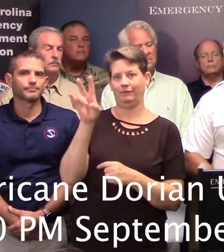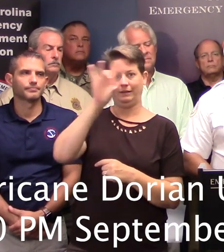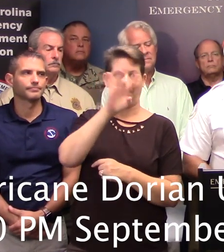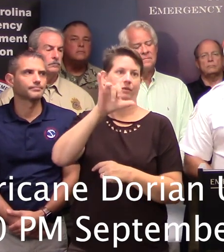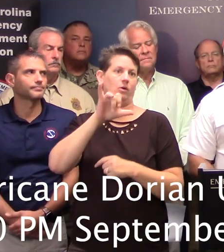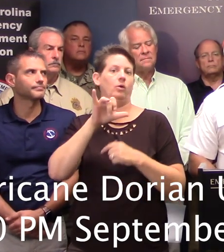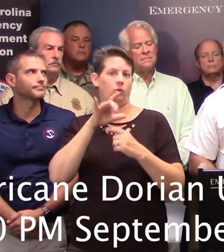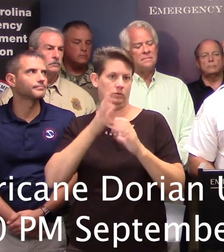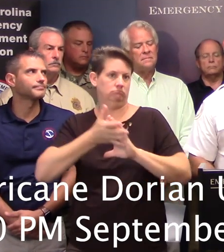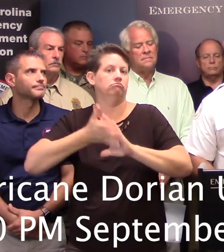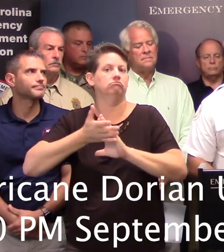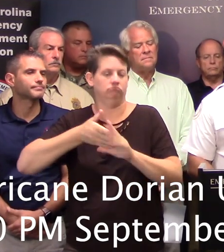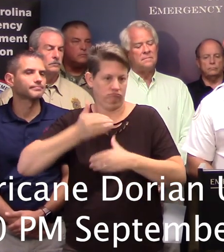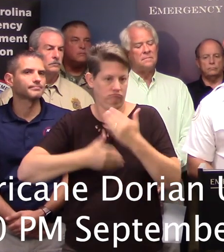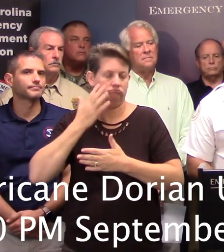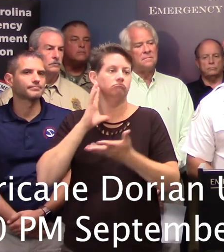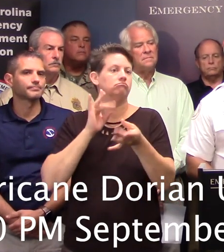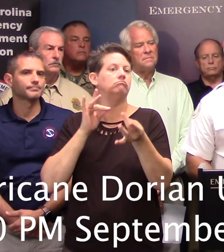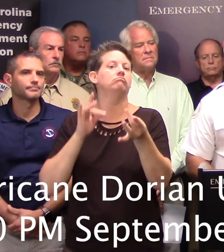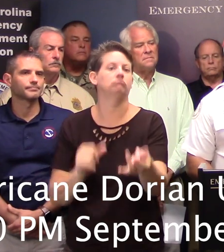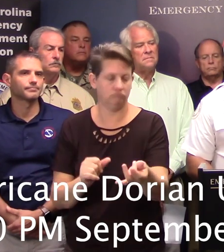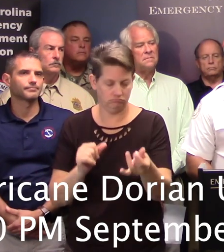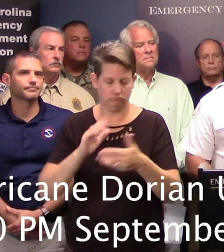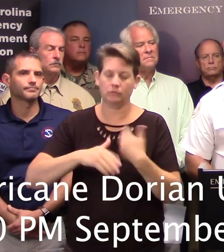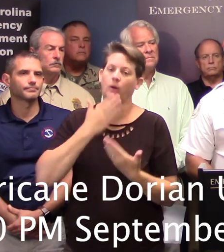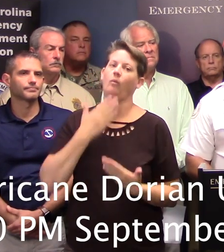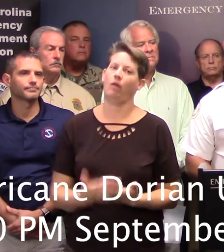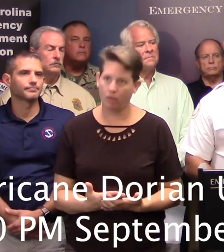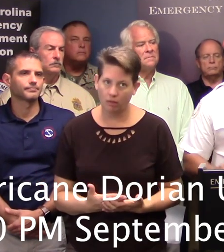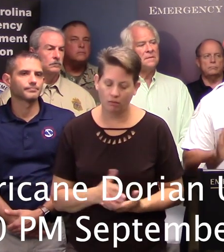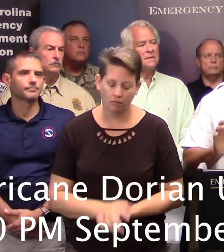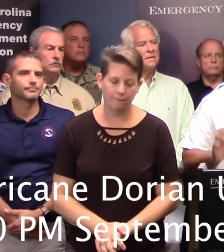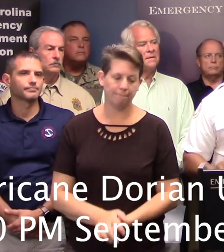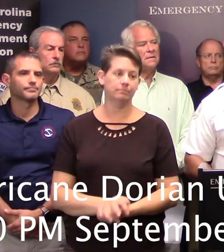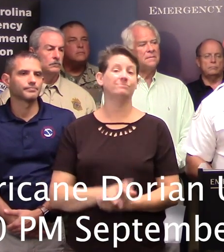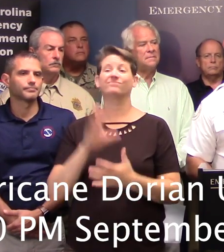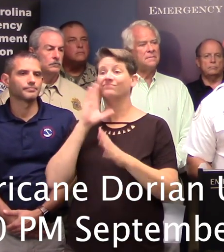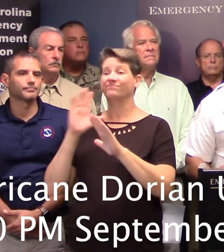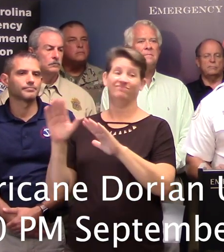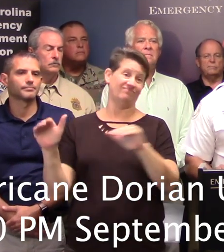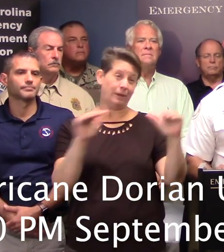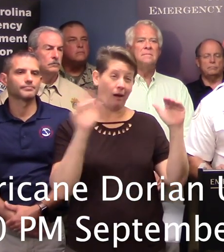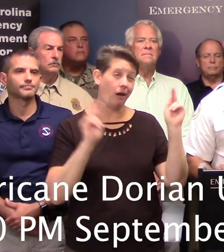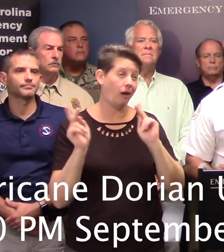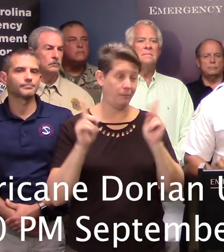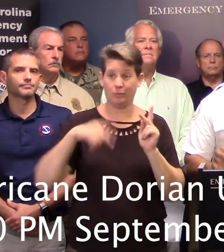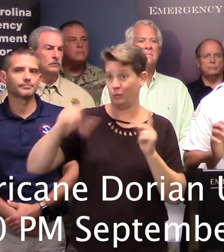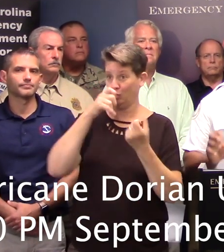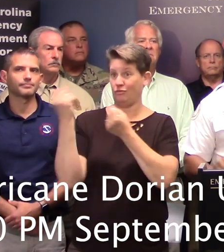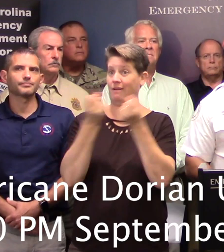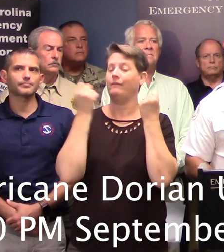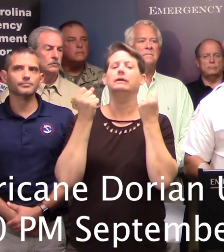operations are underway and flowing very well. I also would just like to remind the motoring public of some